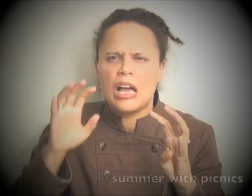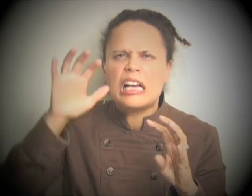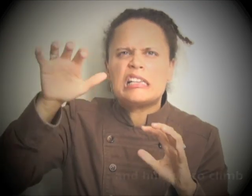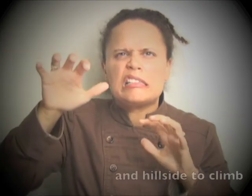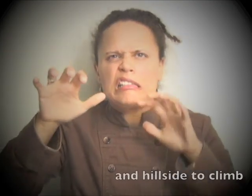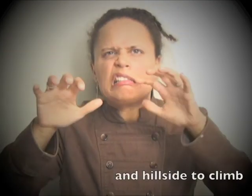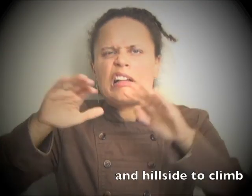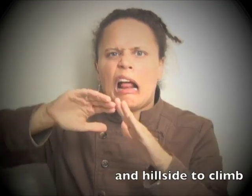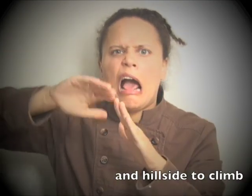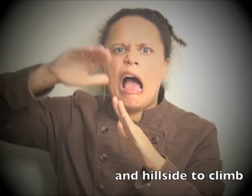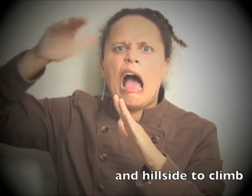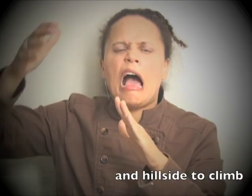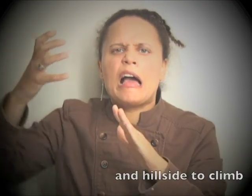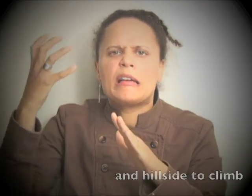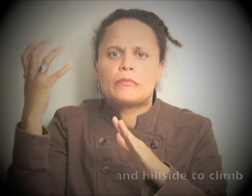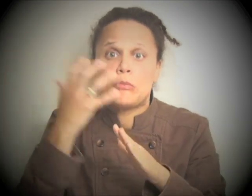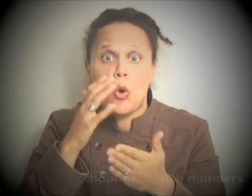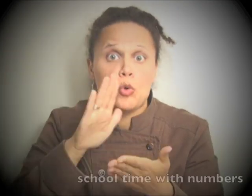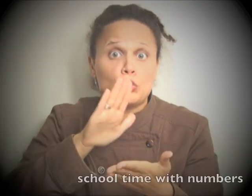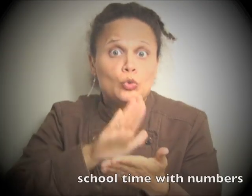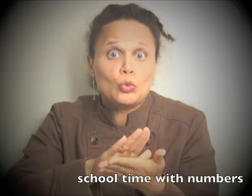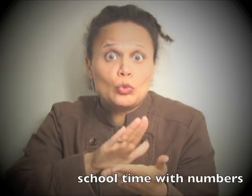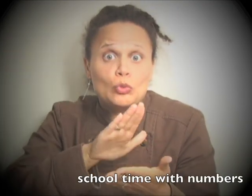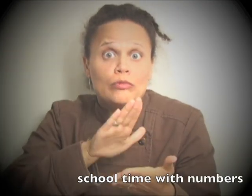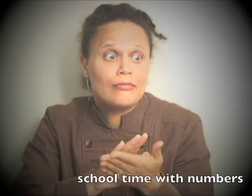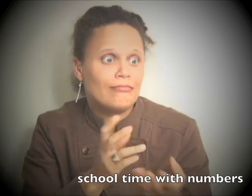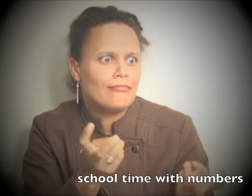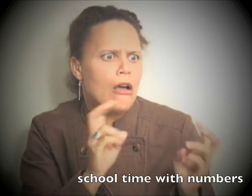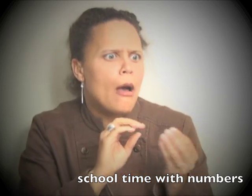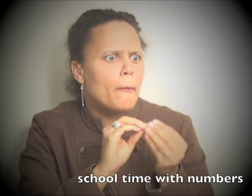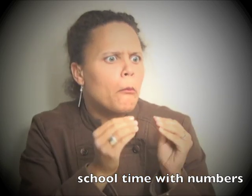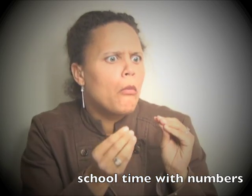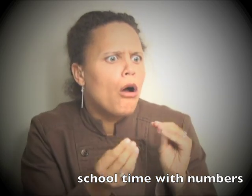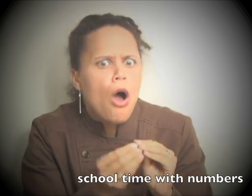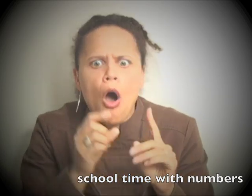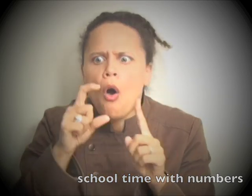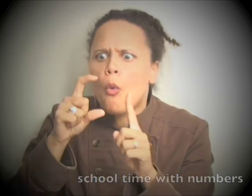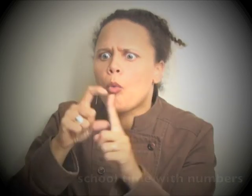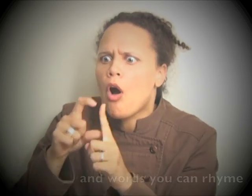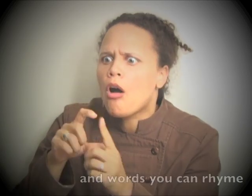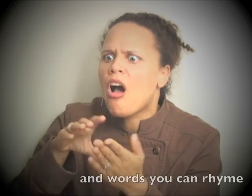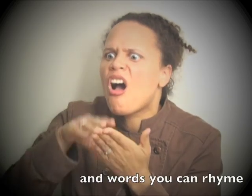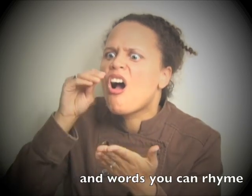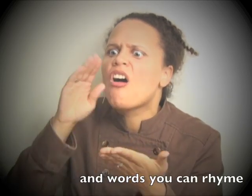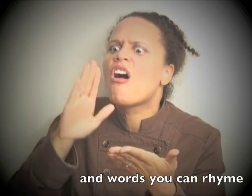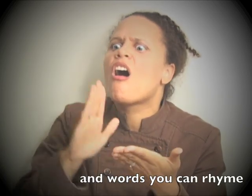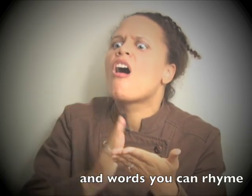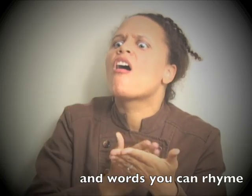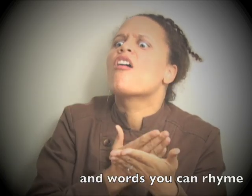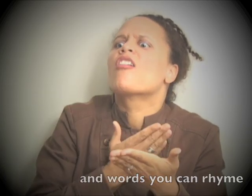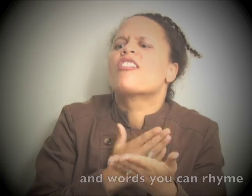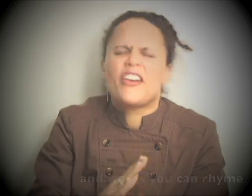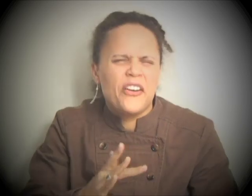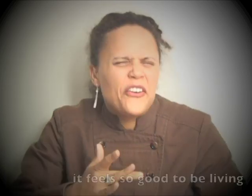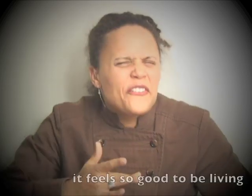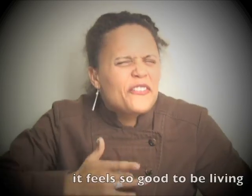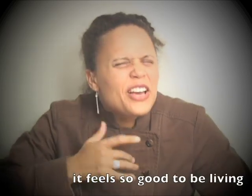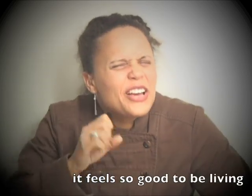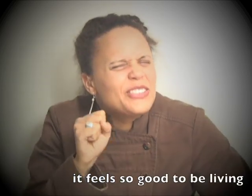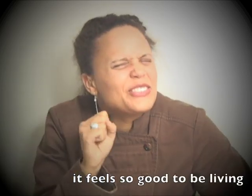hillsides to climb School time with numbers and words you can't write It feels